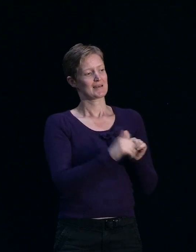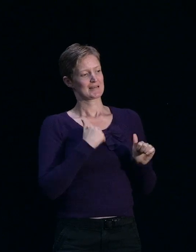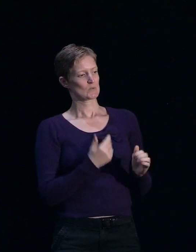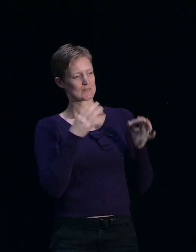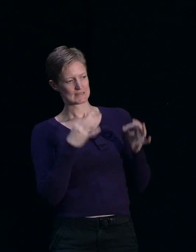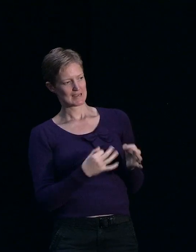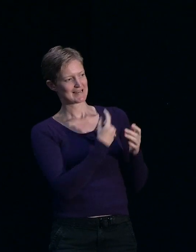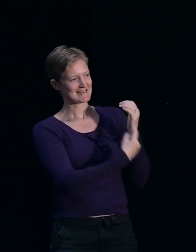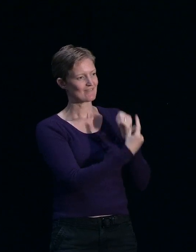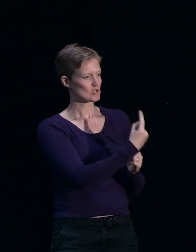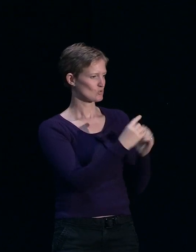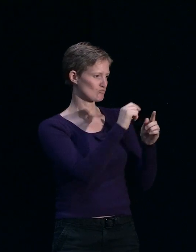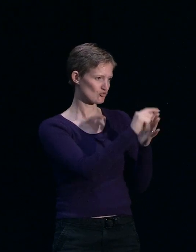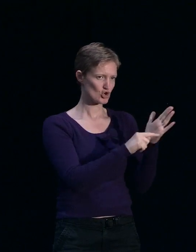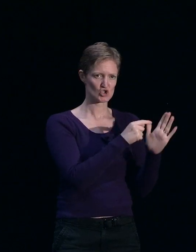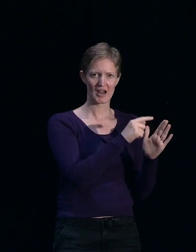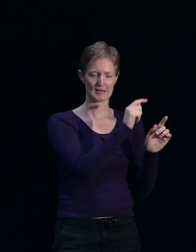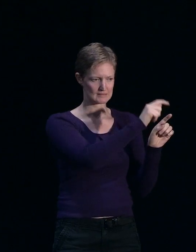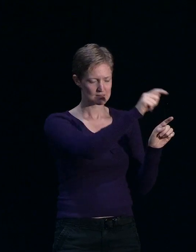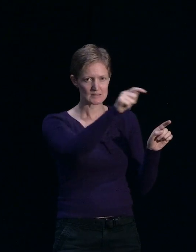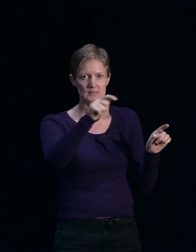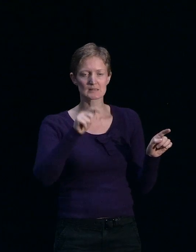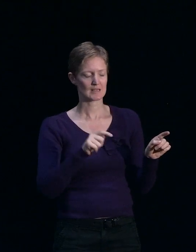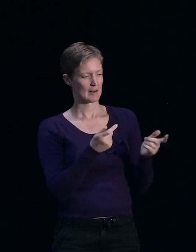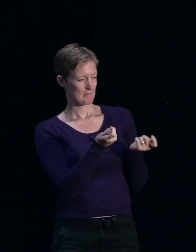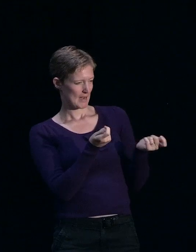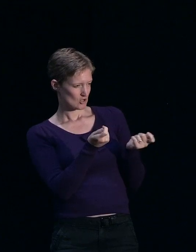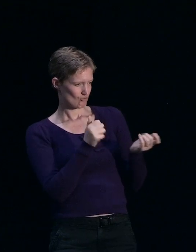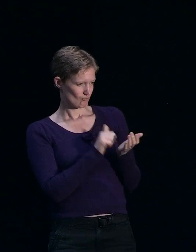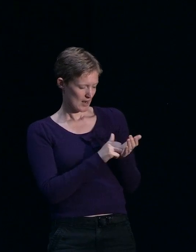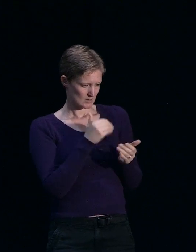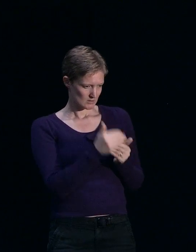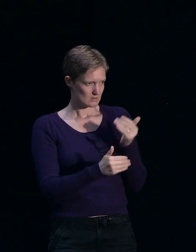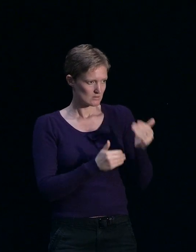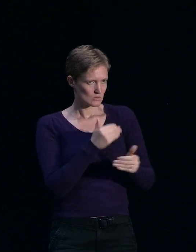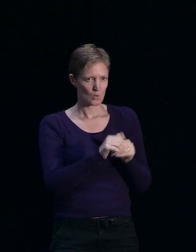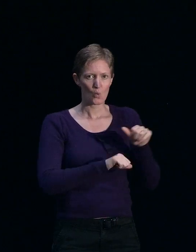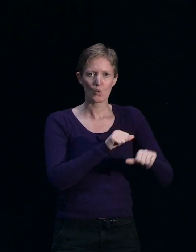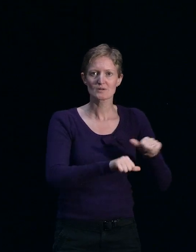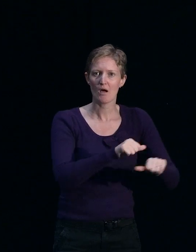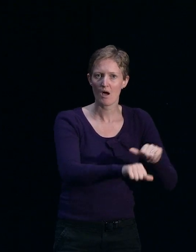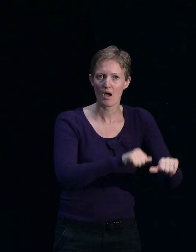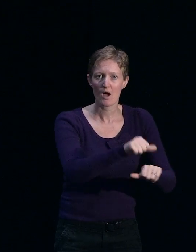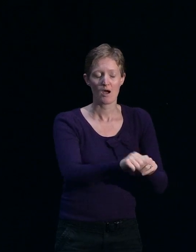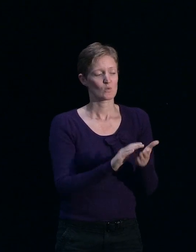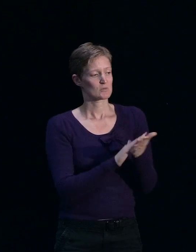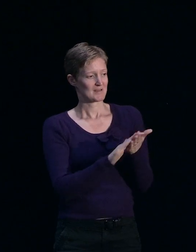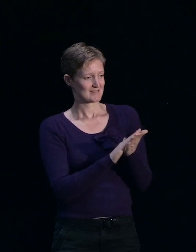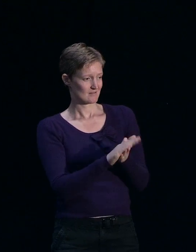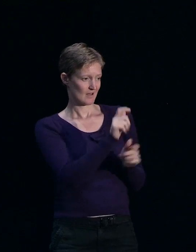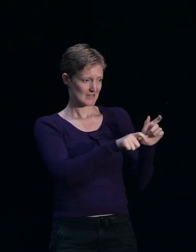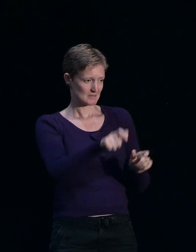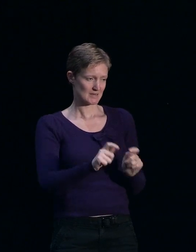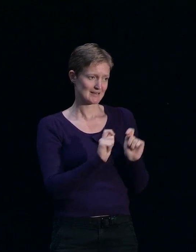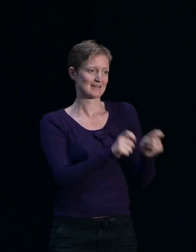and undertaken in a manageable way so that we can get customers organised to be out of their houses at the appropriate time and then back